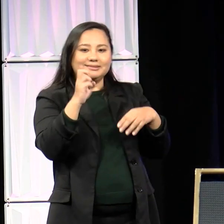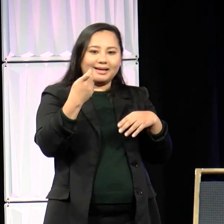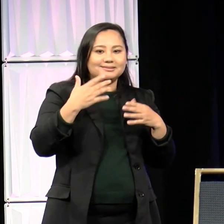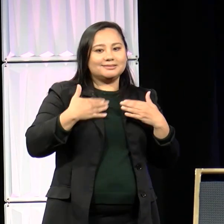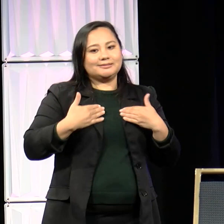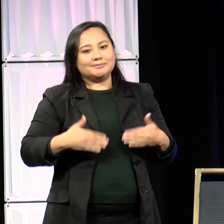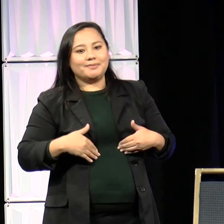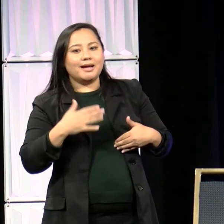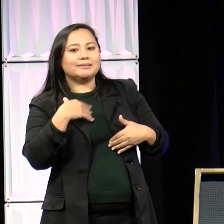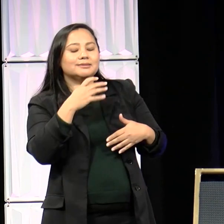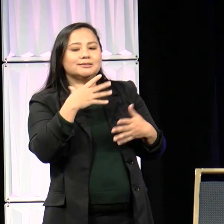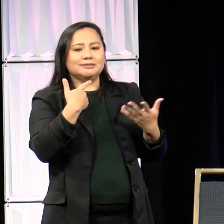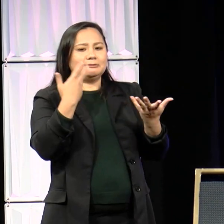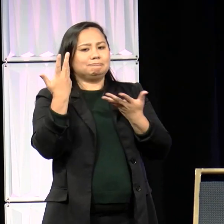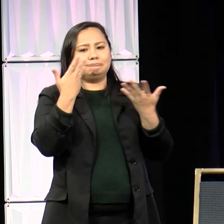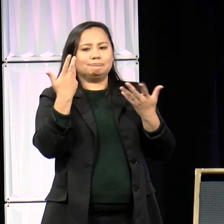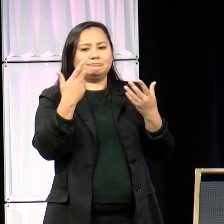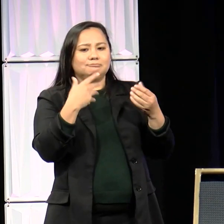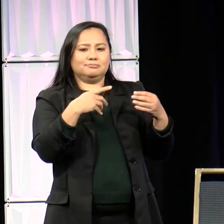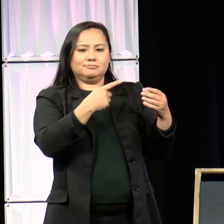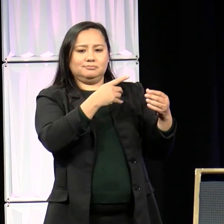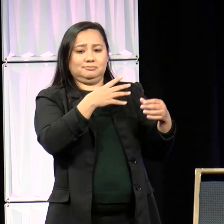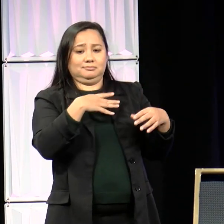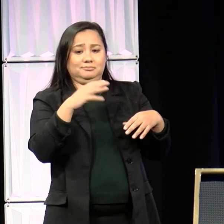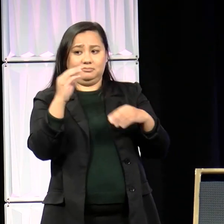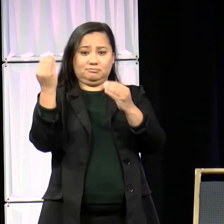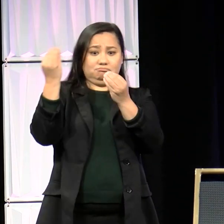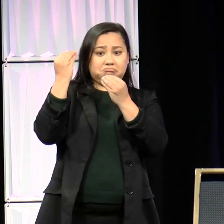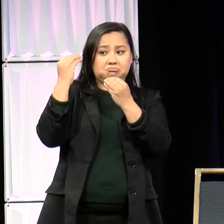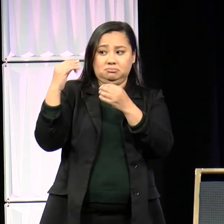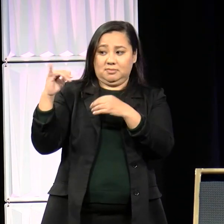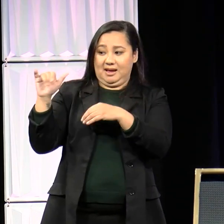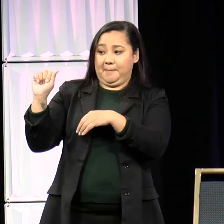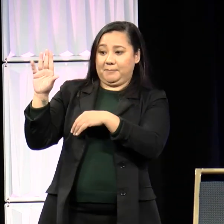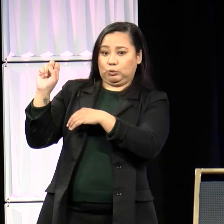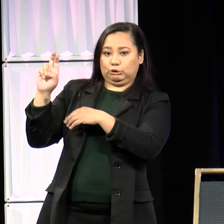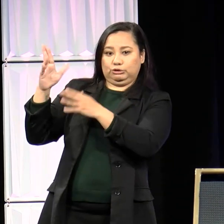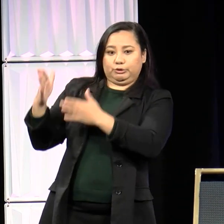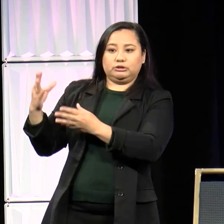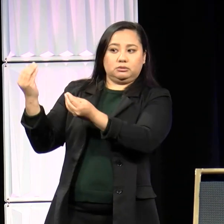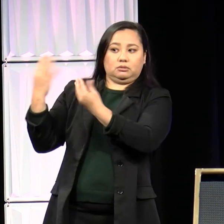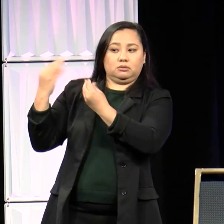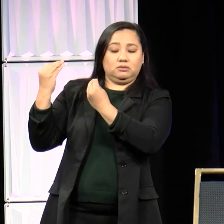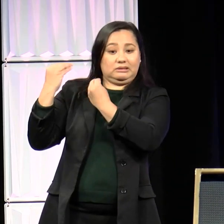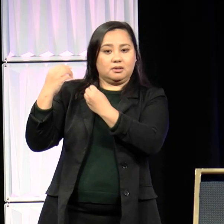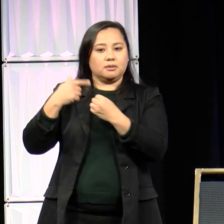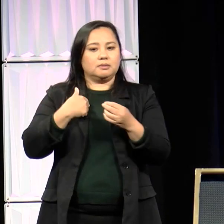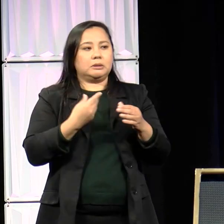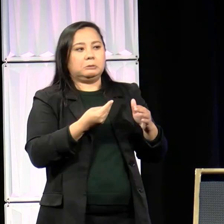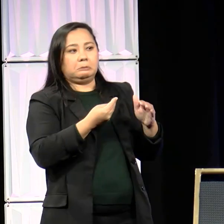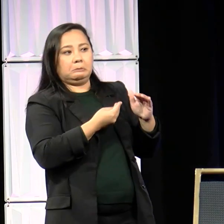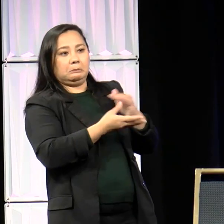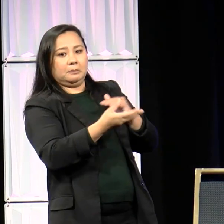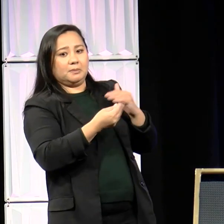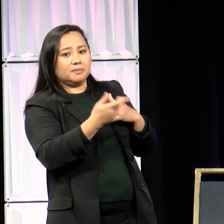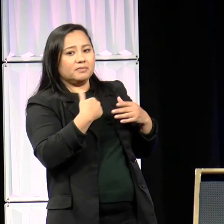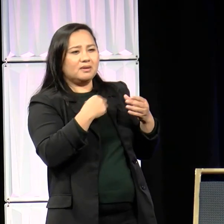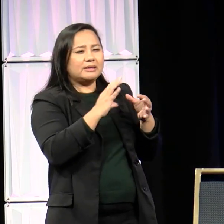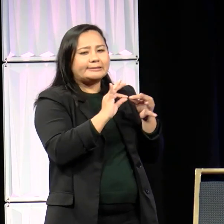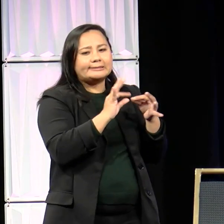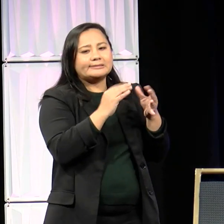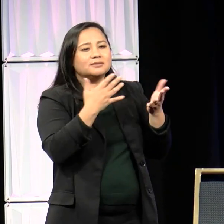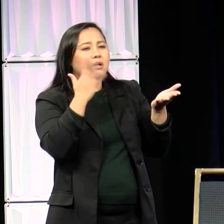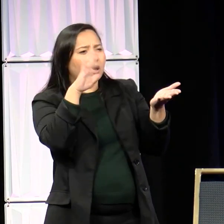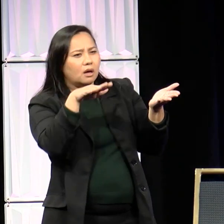was learning through grooming from my abuser. My random babbles about periods and how people love each other scared my mom.